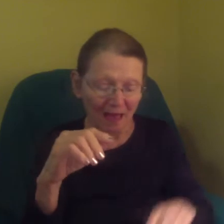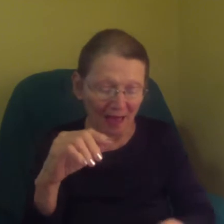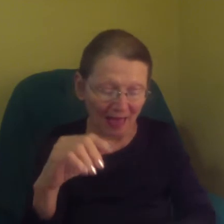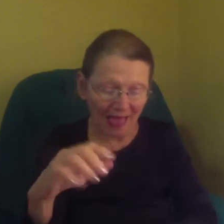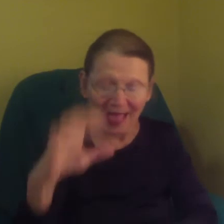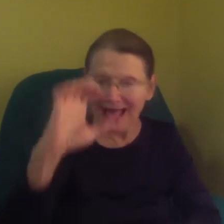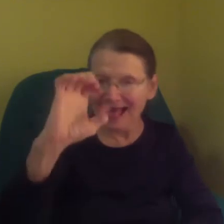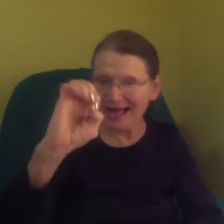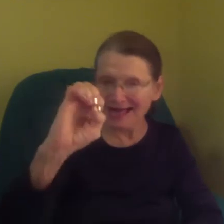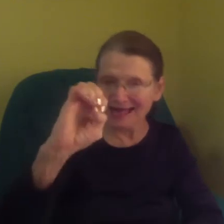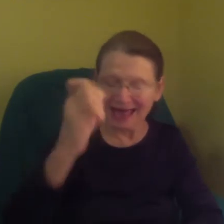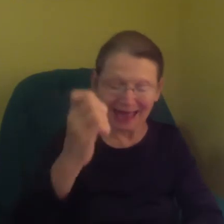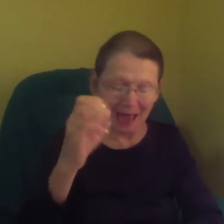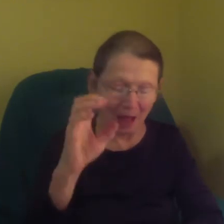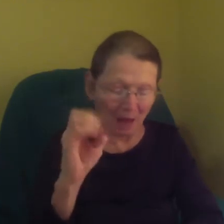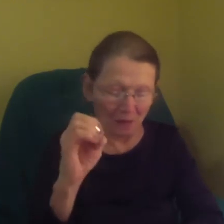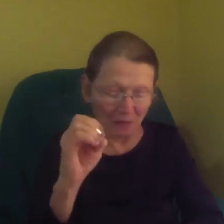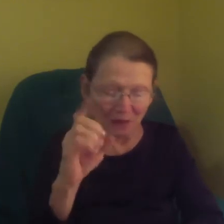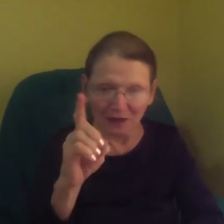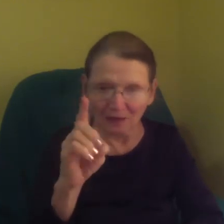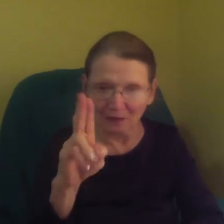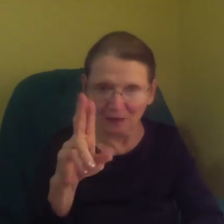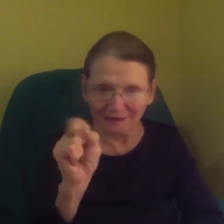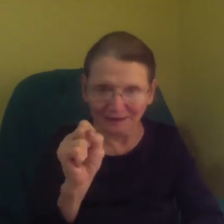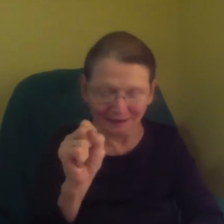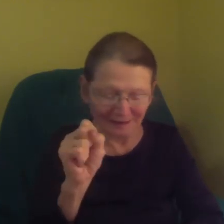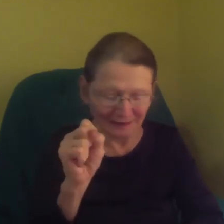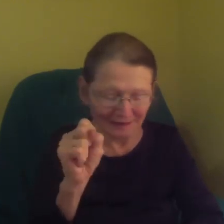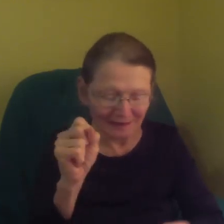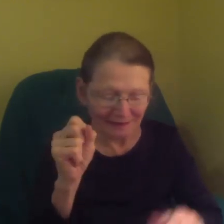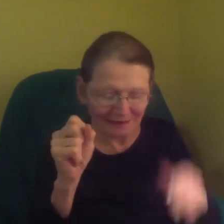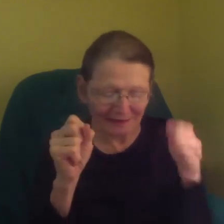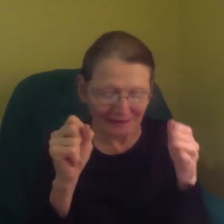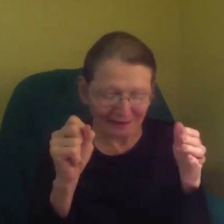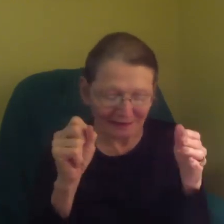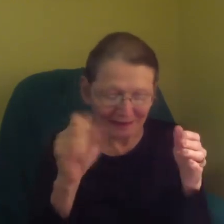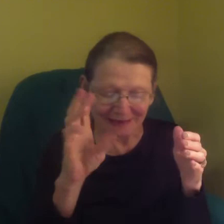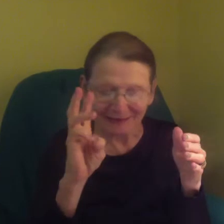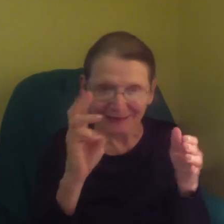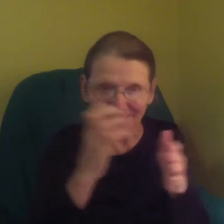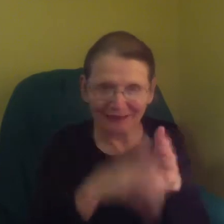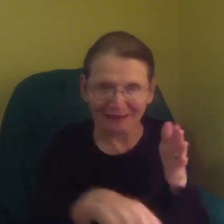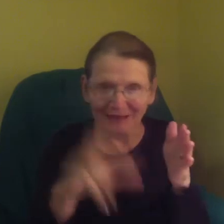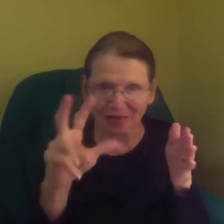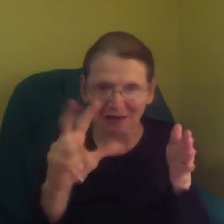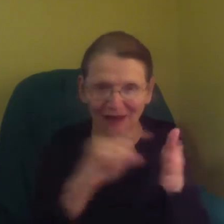get little bit more. I am not a runner, but I am not a runner.